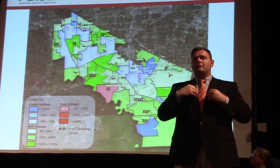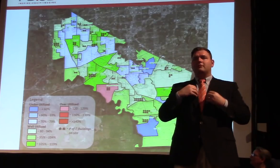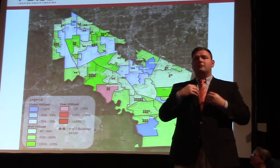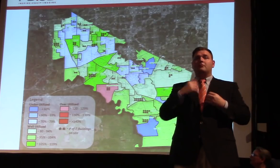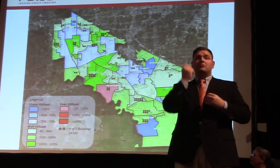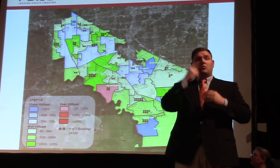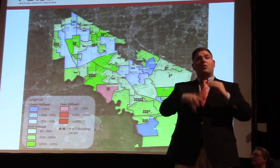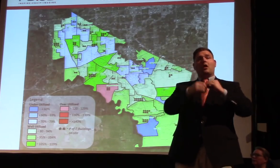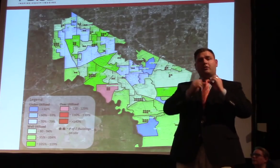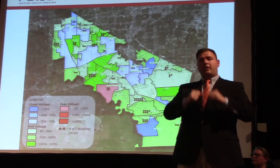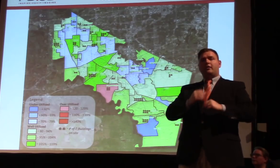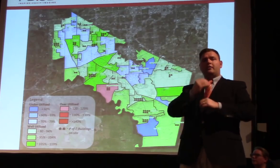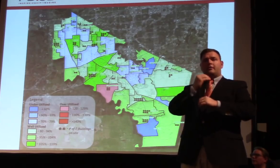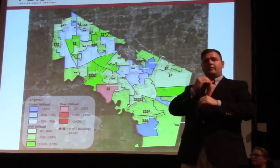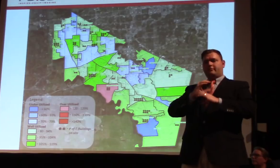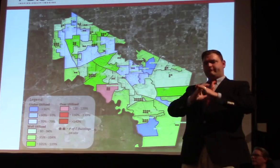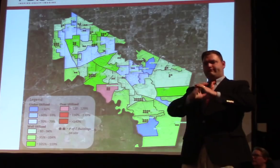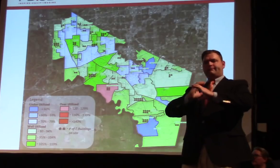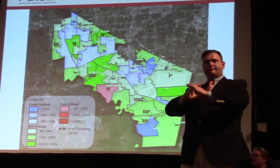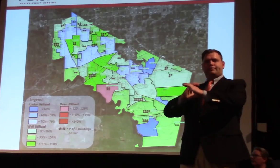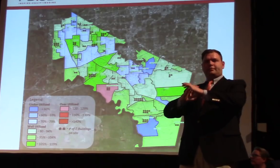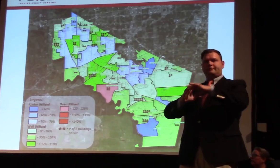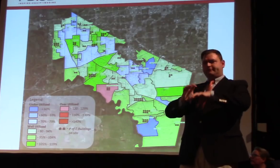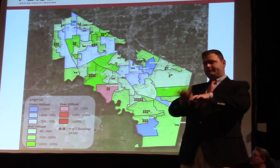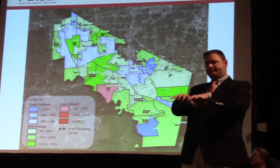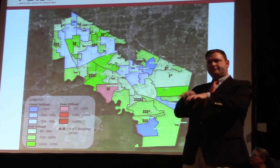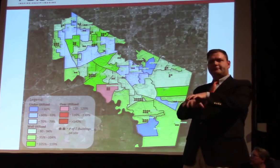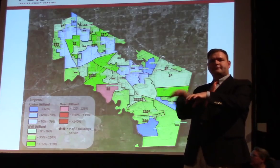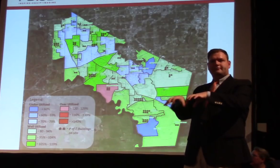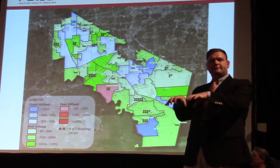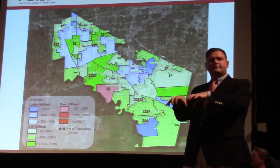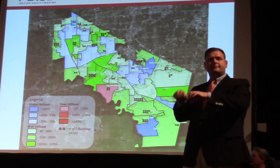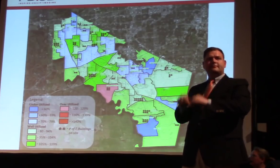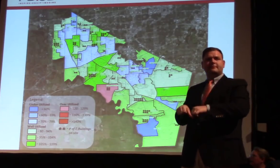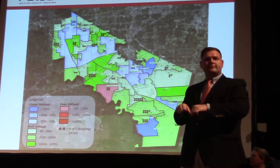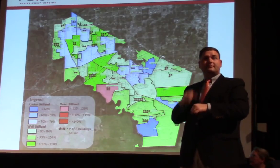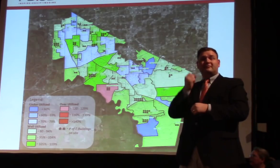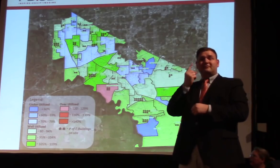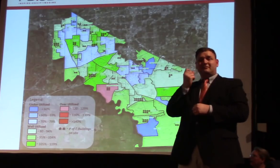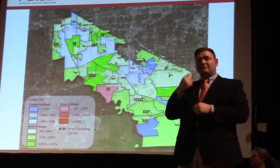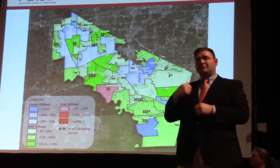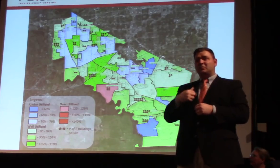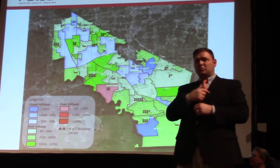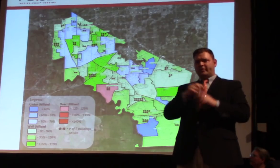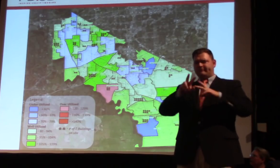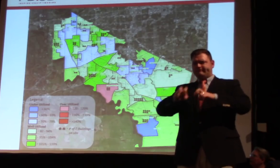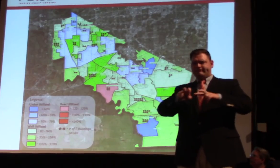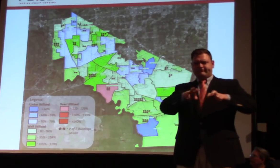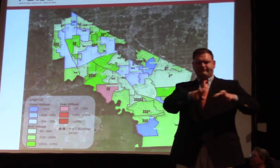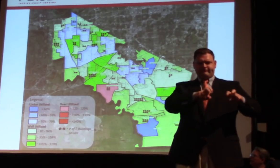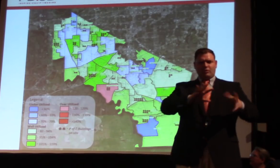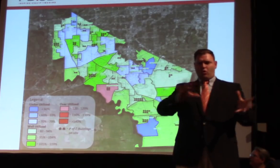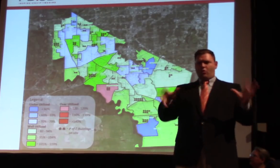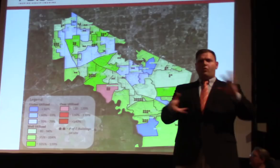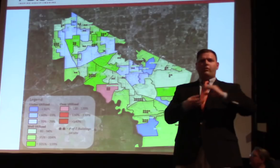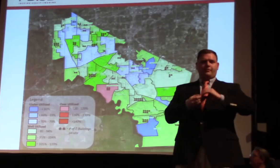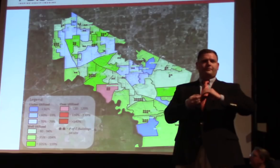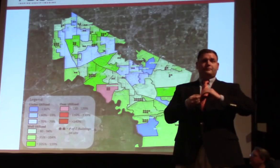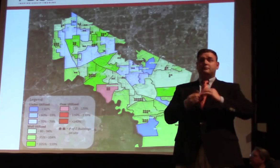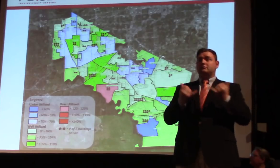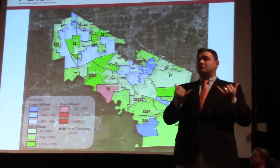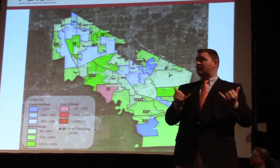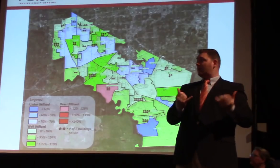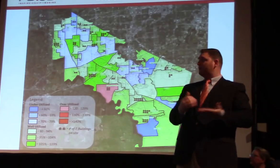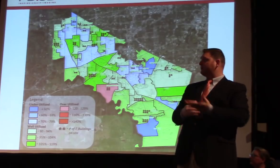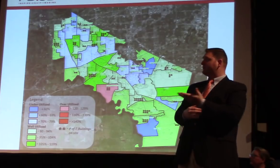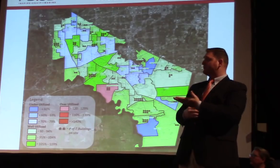those parameters in place so that we can address those over utilization, under utilization issues in master planning processes. So here's our current utilization.